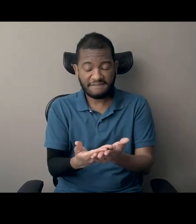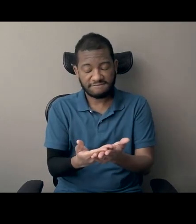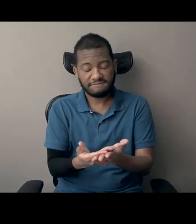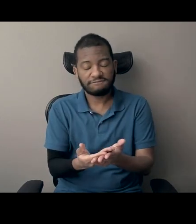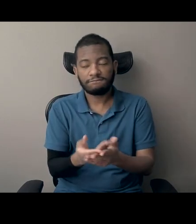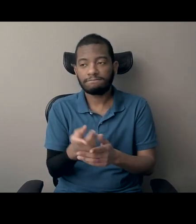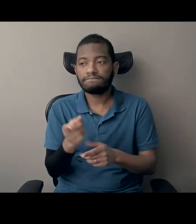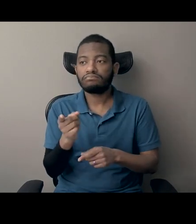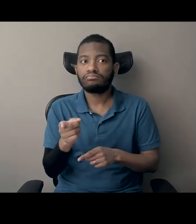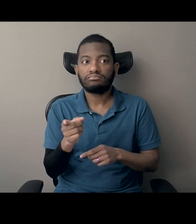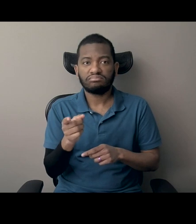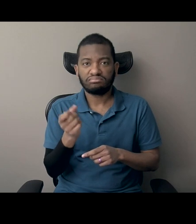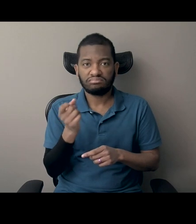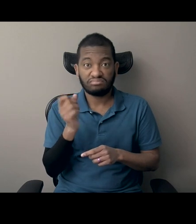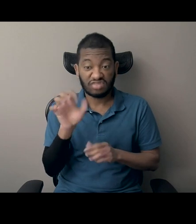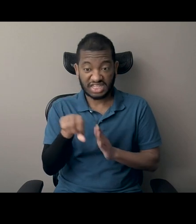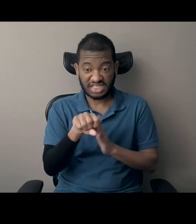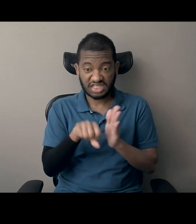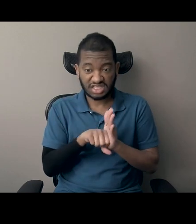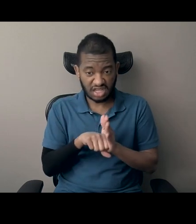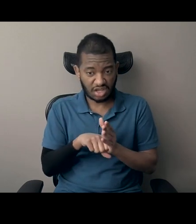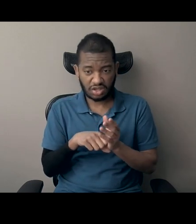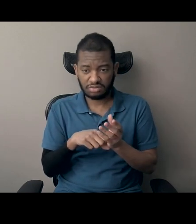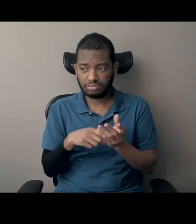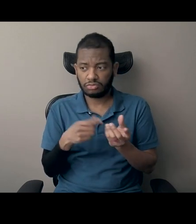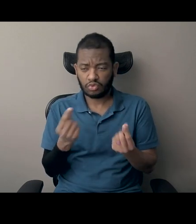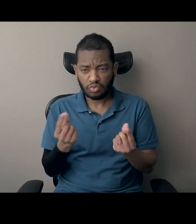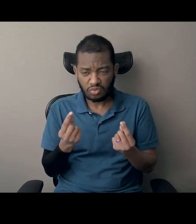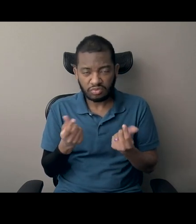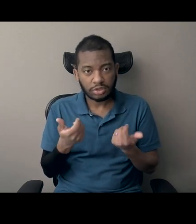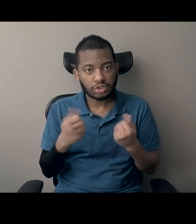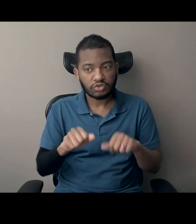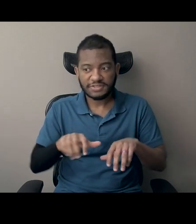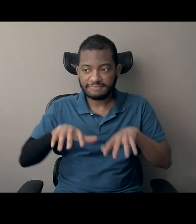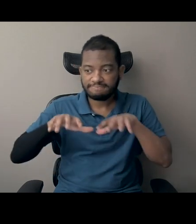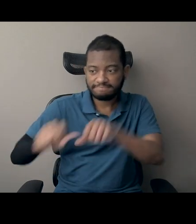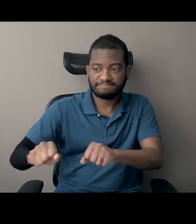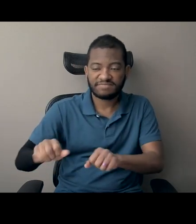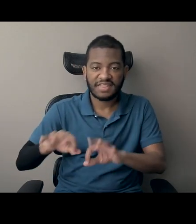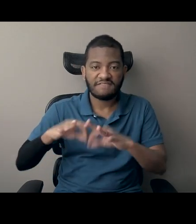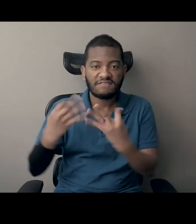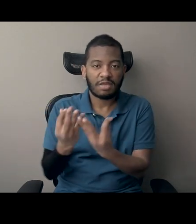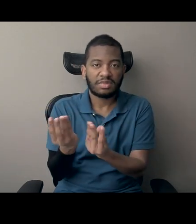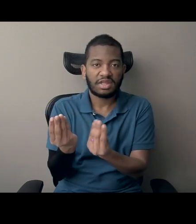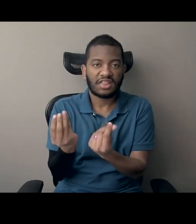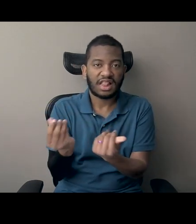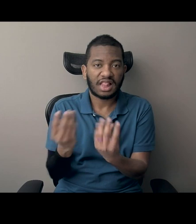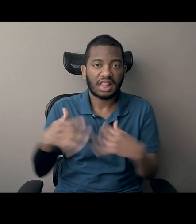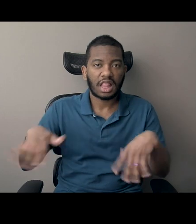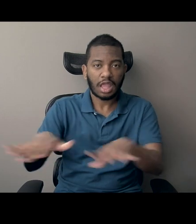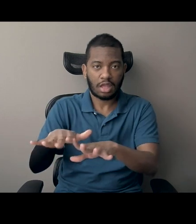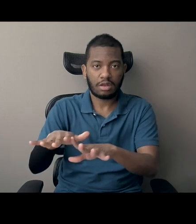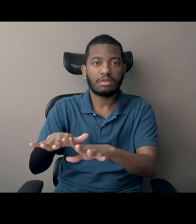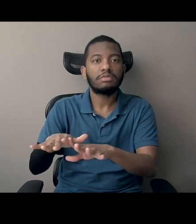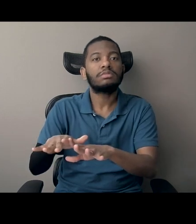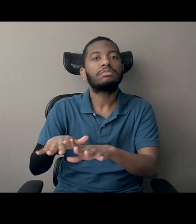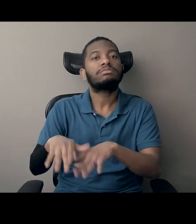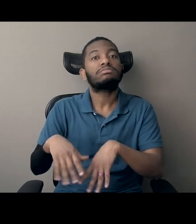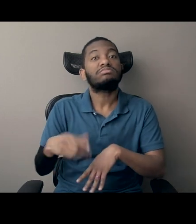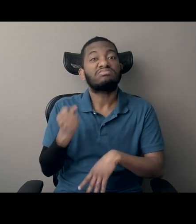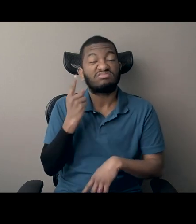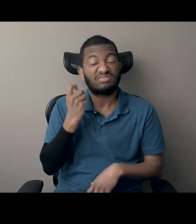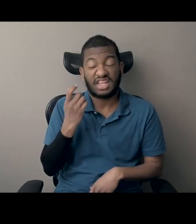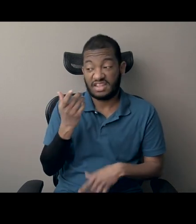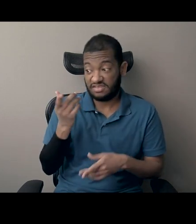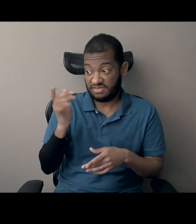process of taking his family's land. And this is an extension of something the state had done previously in the